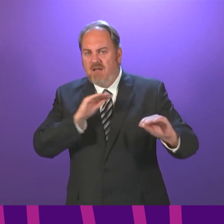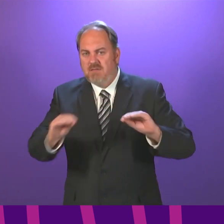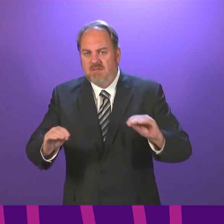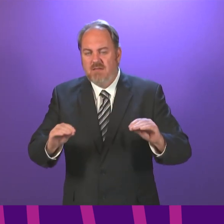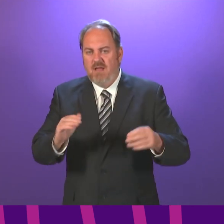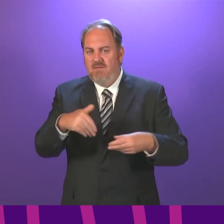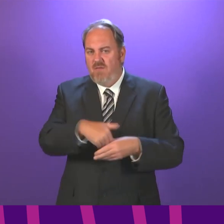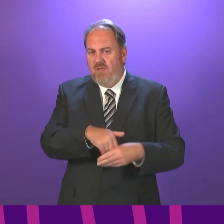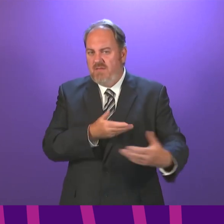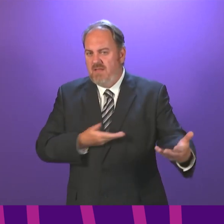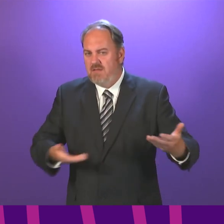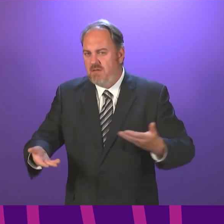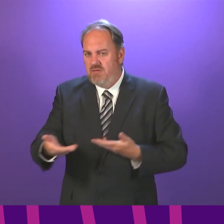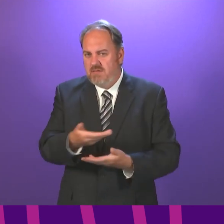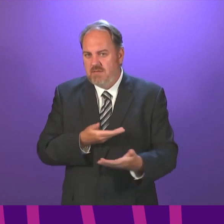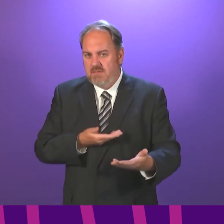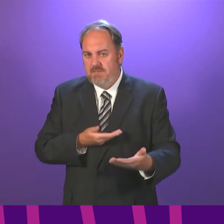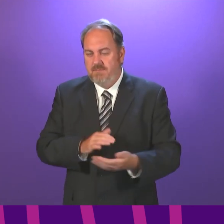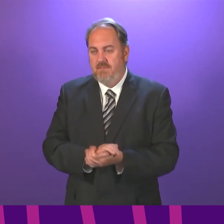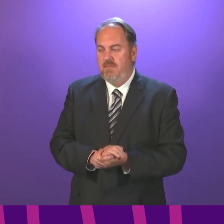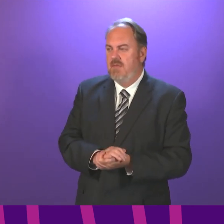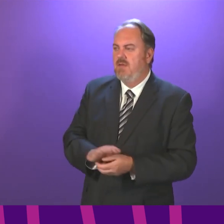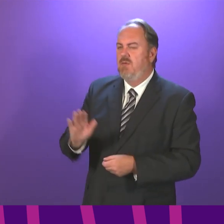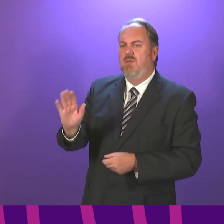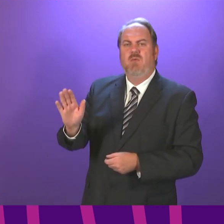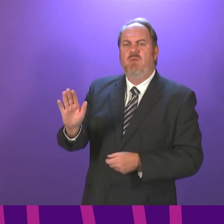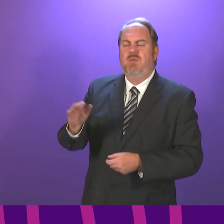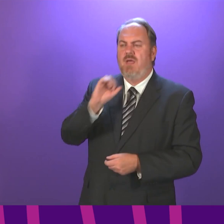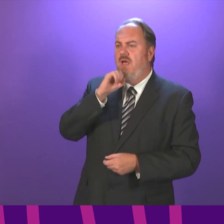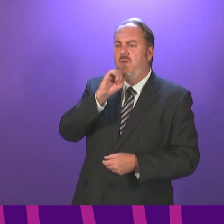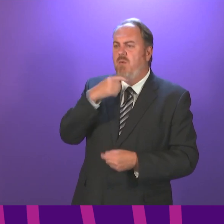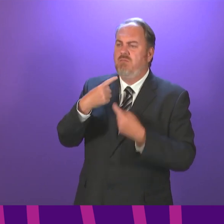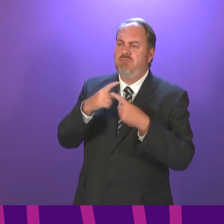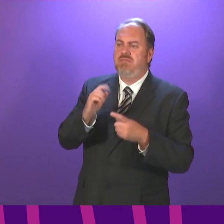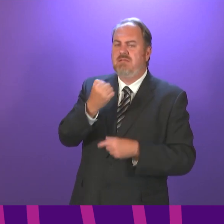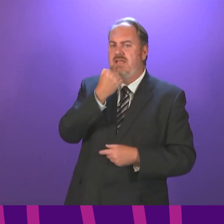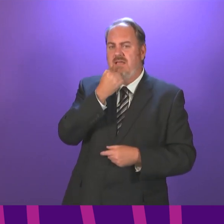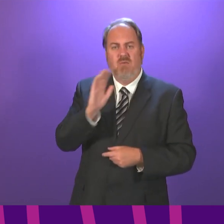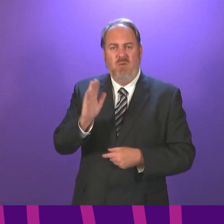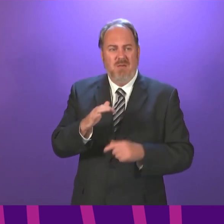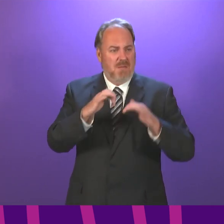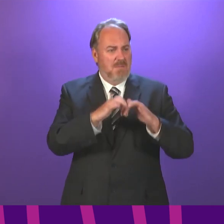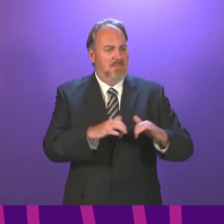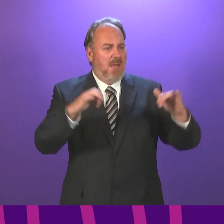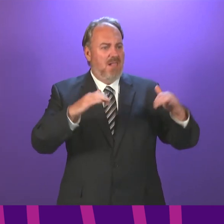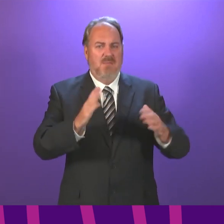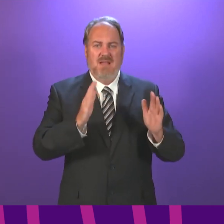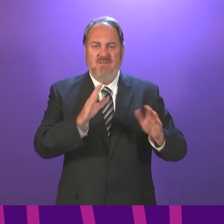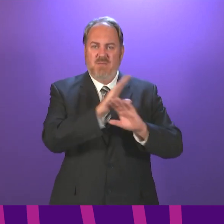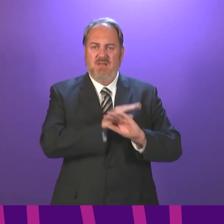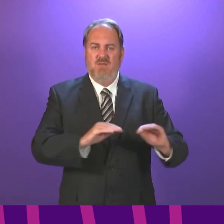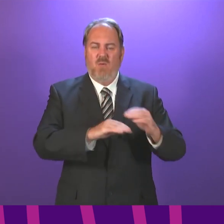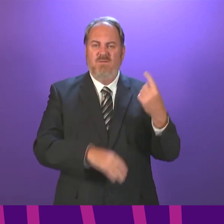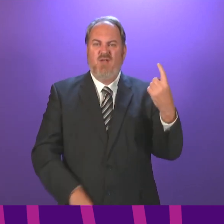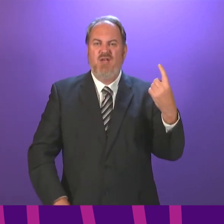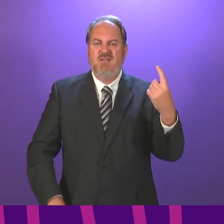Ms. First Minister. No, I am not going to give a date, not least because Parliament has to be fully involved in all